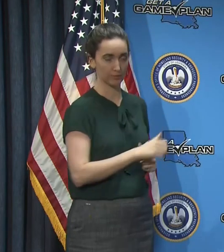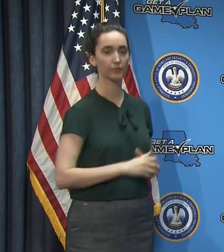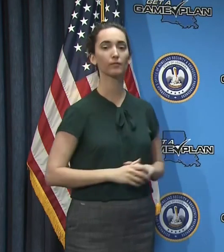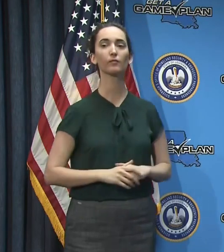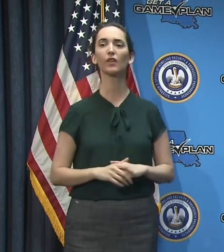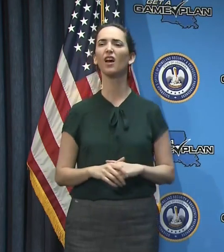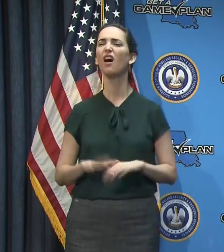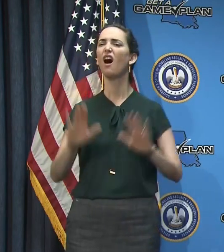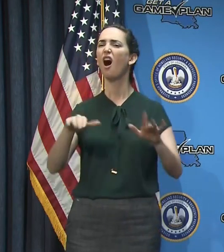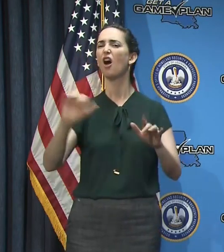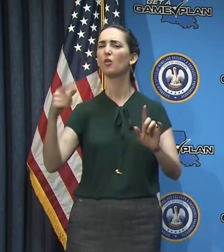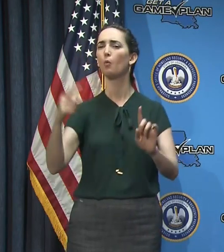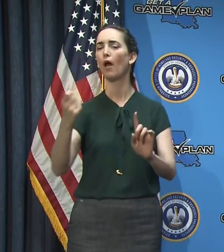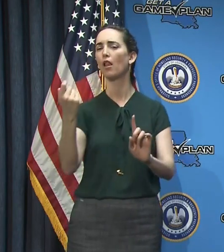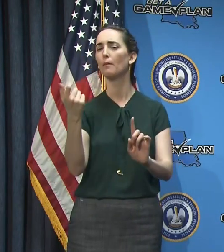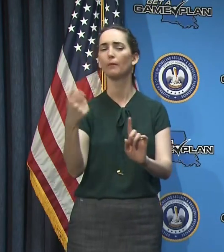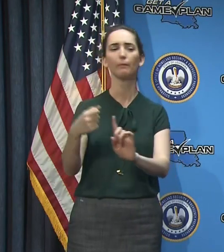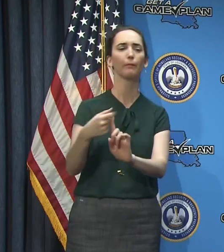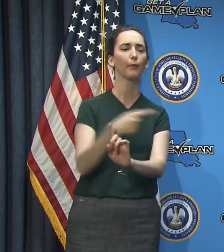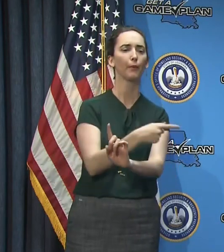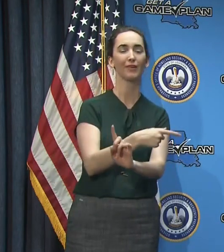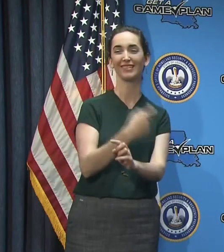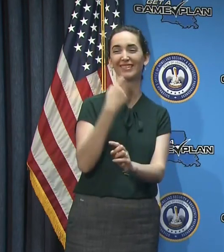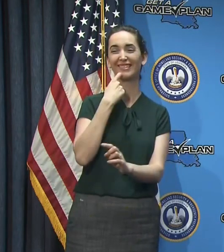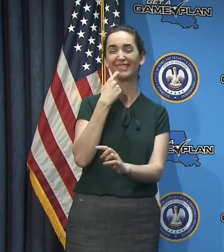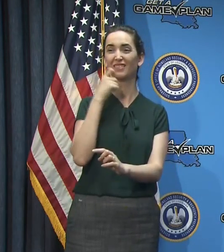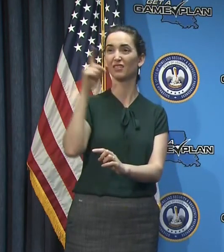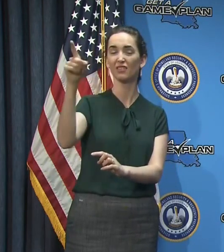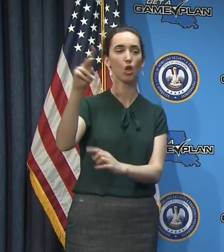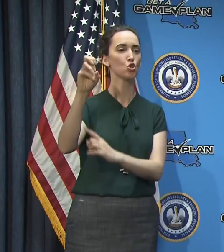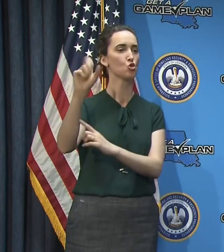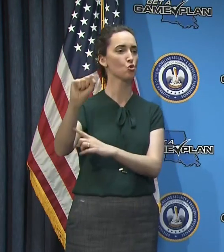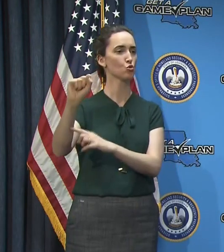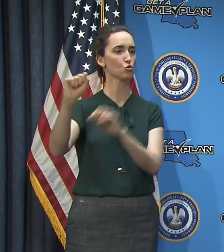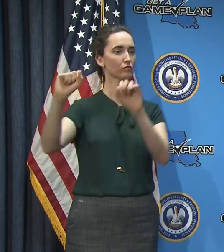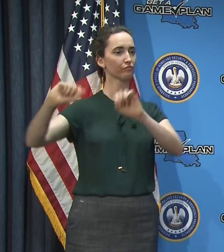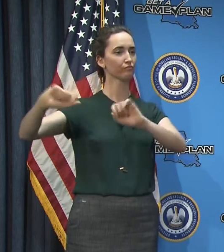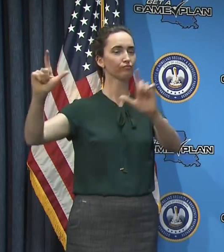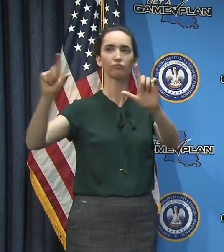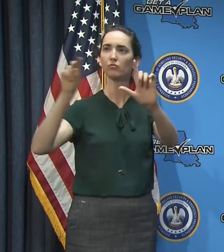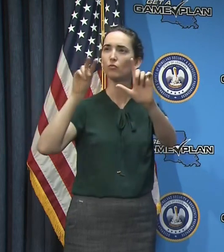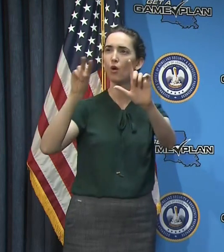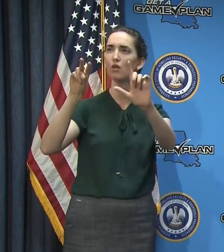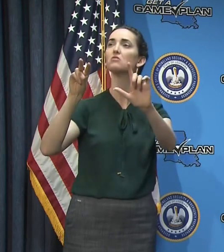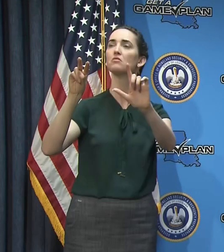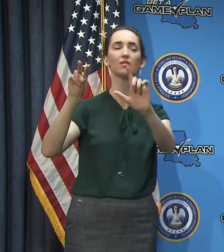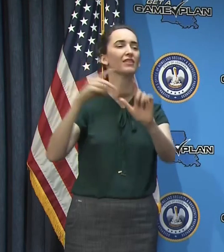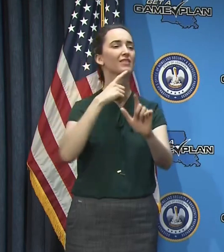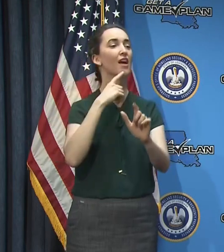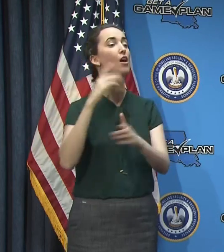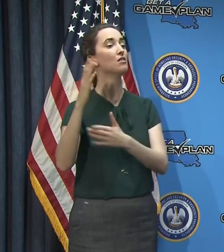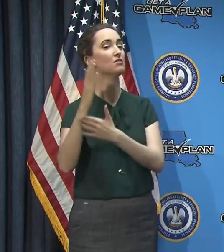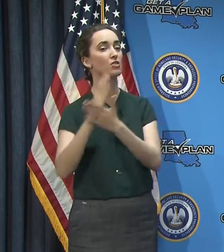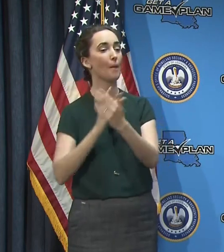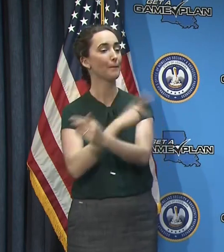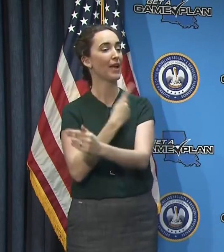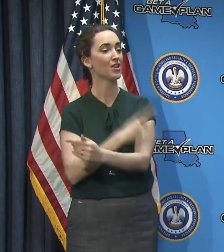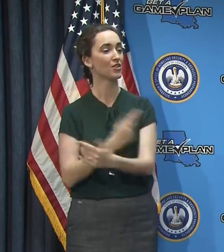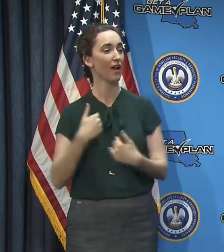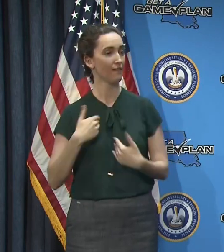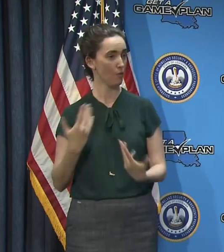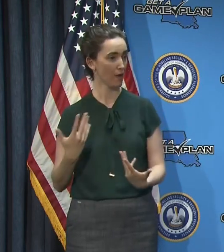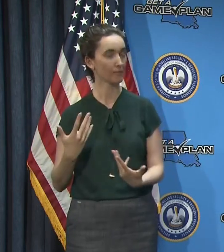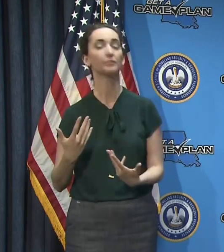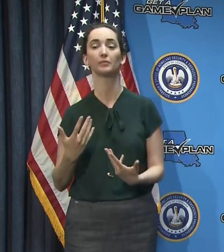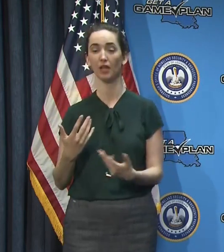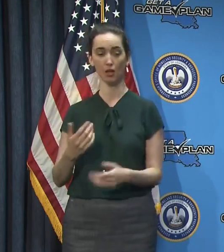few minutes ago before we came out, and they were talking about patients receiving convalescent plasma transfusions. It's a similar concept. You